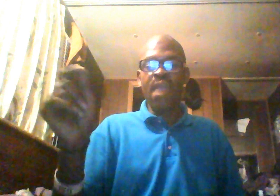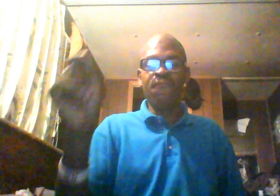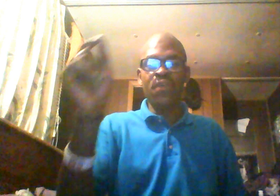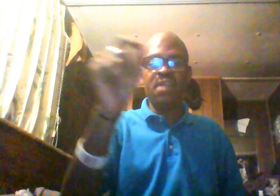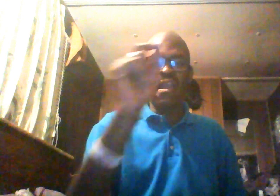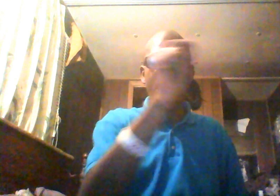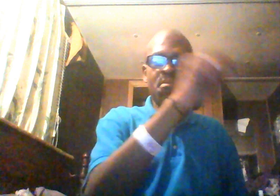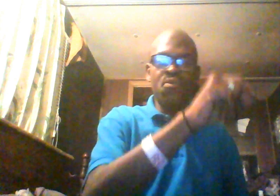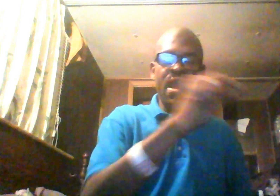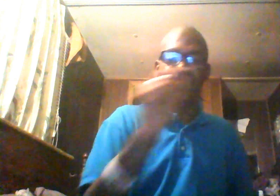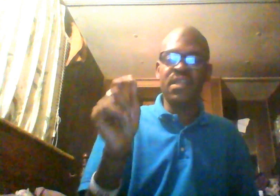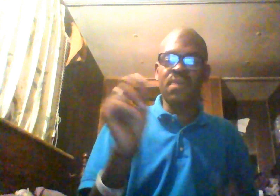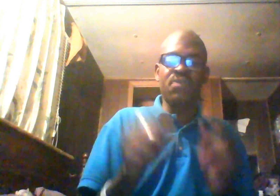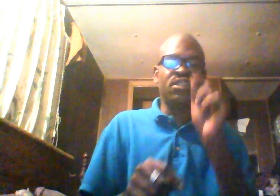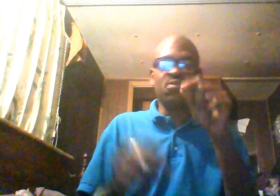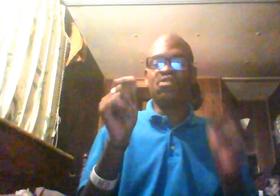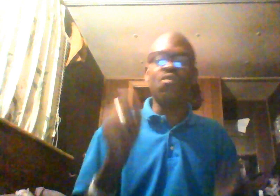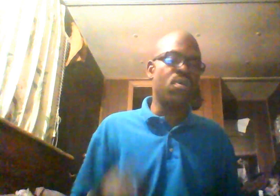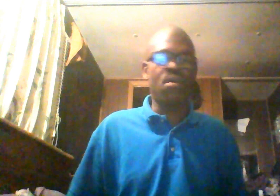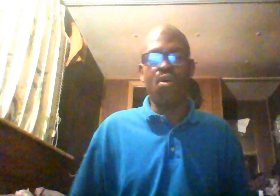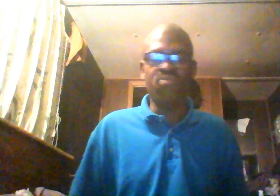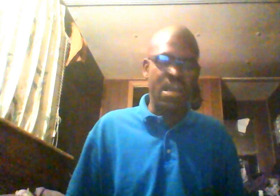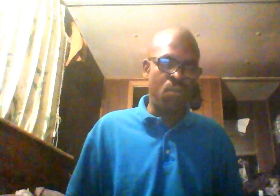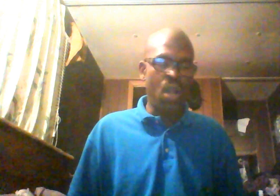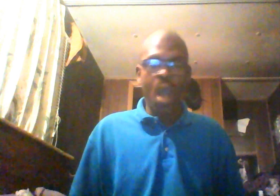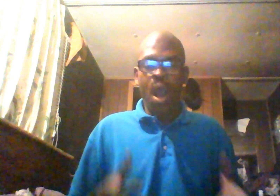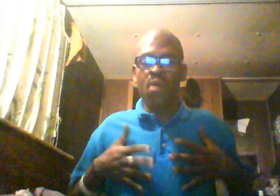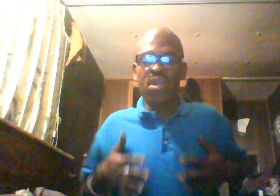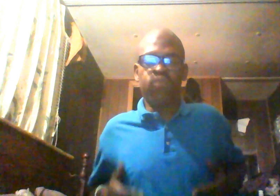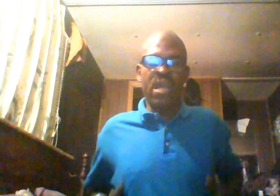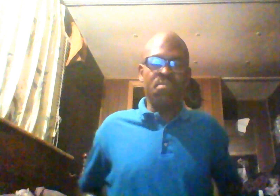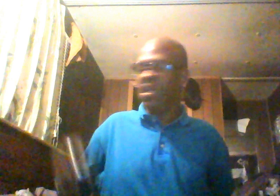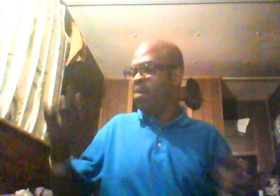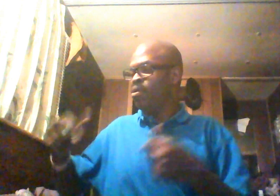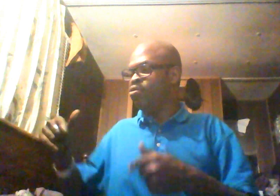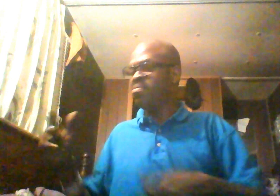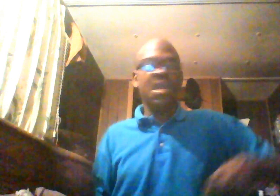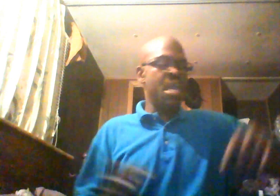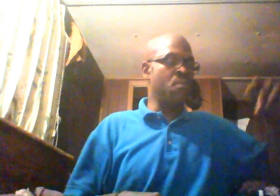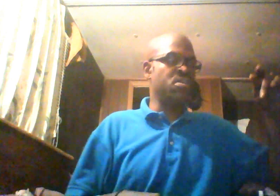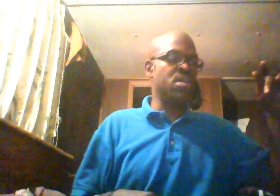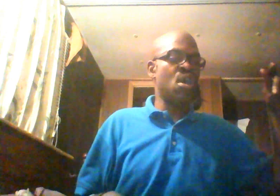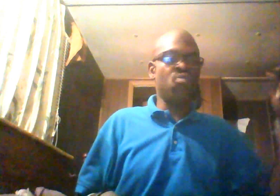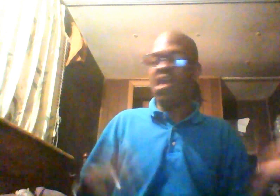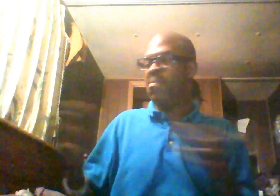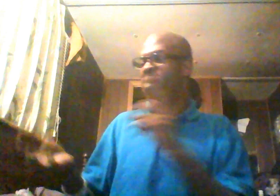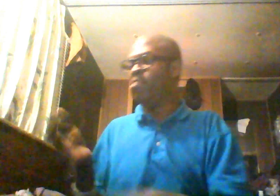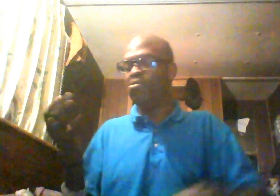Every damn thing she was doing on her own network. Oh, he raped me. He abused me. It was just rape, abuse,